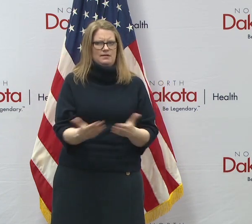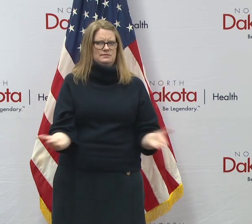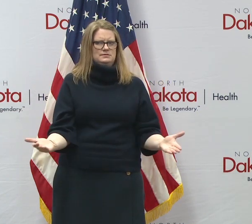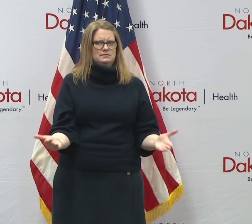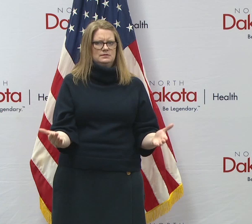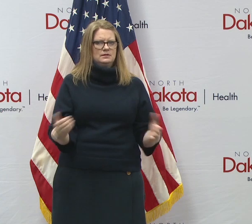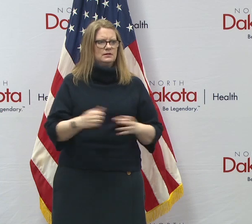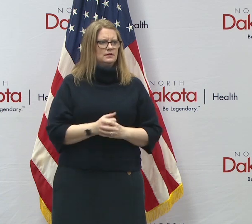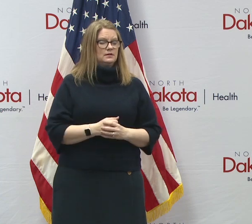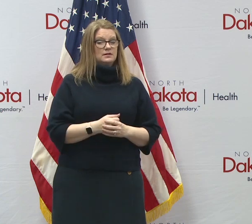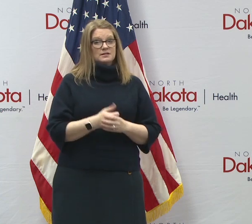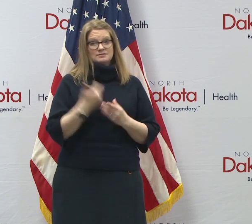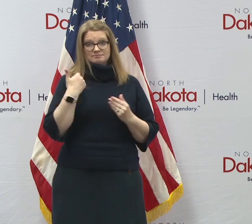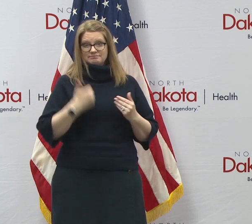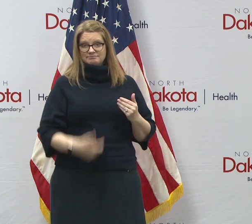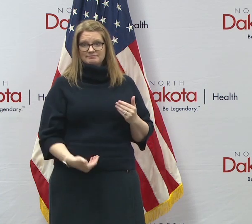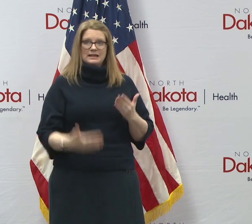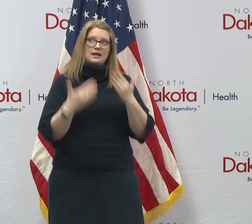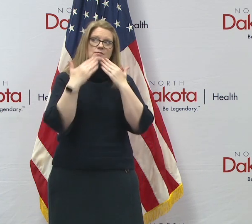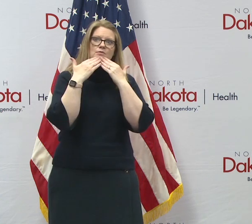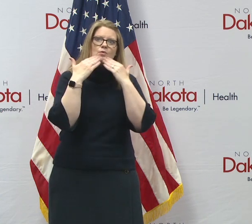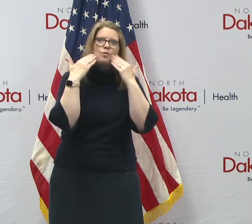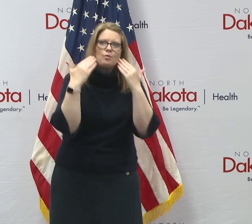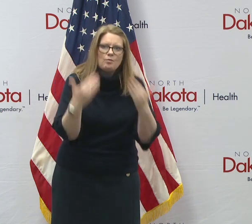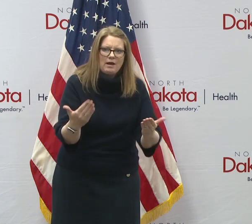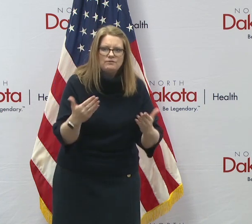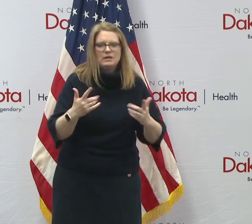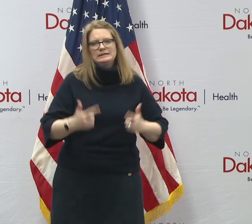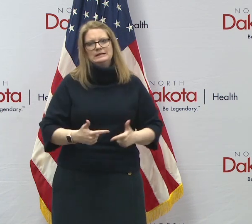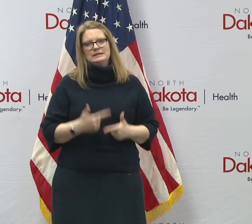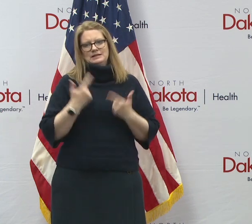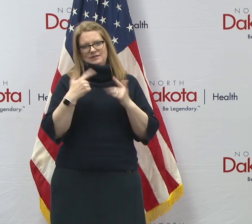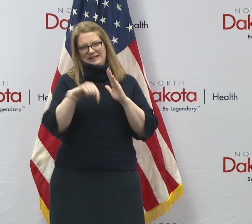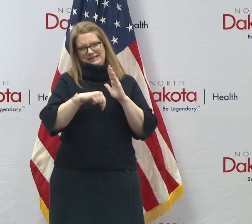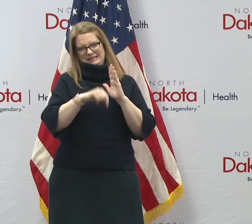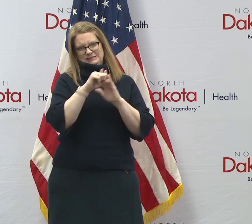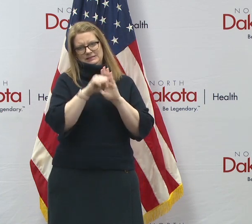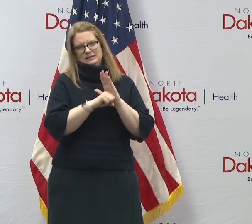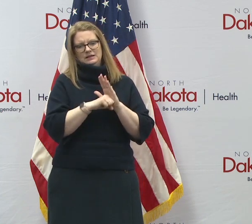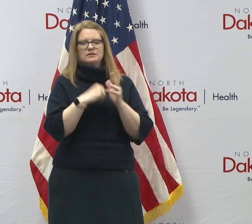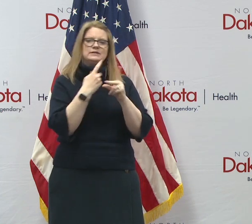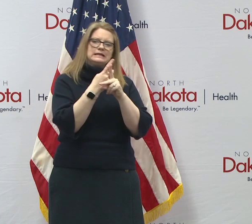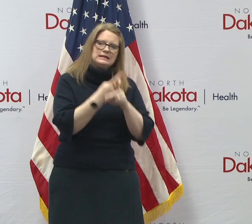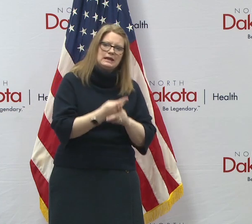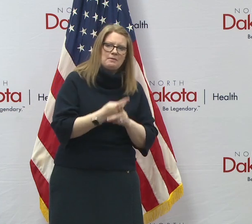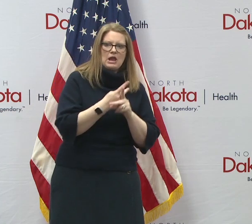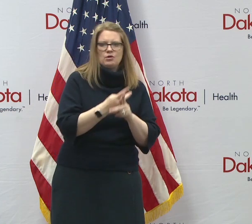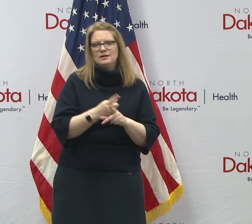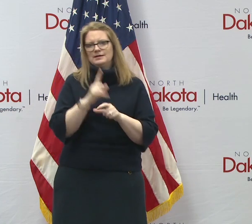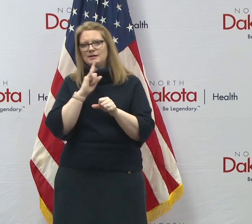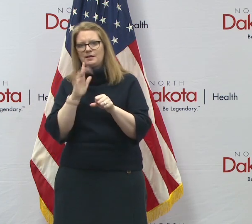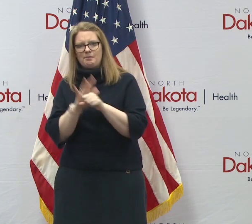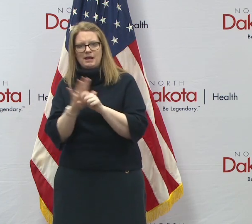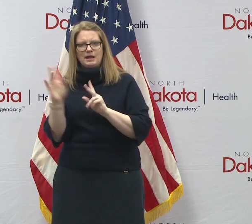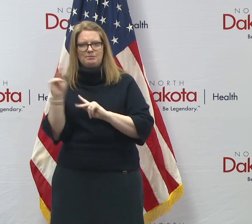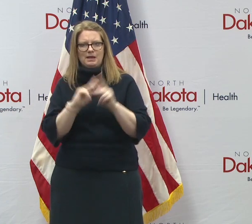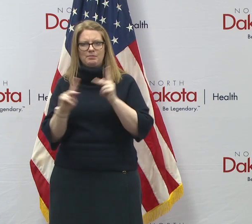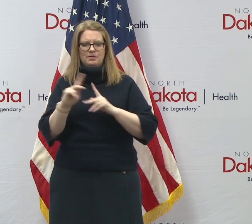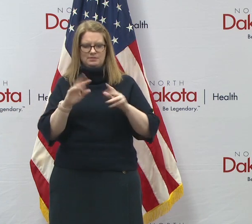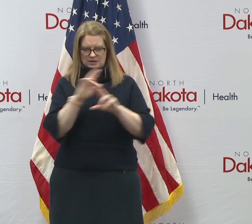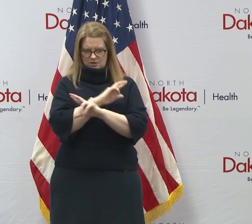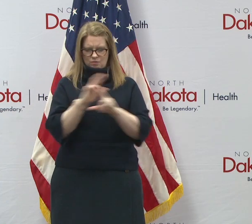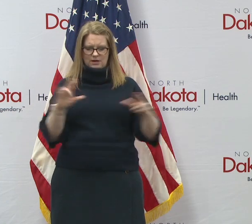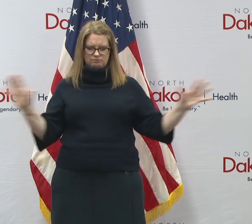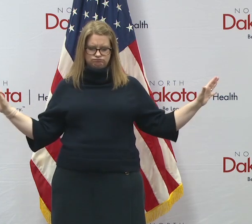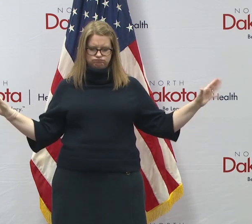uh, so grateful to live in a state full of caring and committed people who are ready to come together to fight this